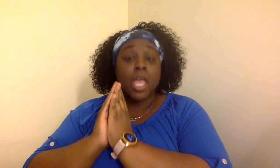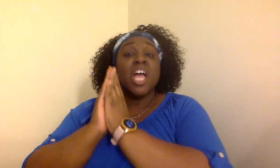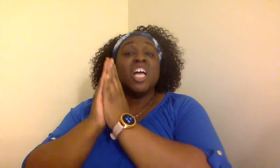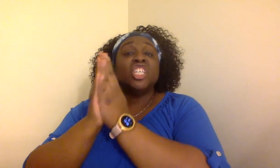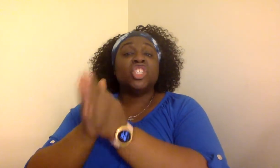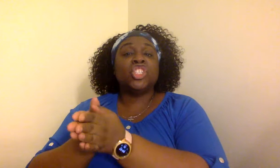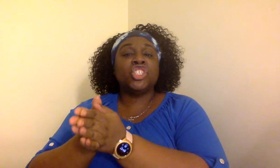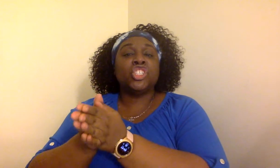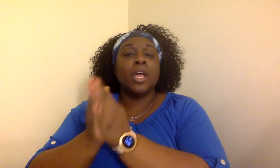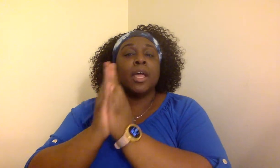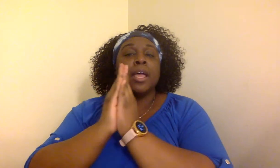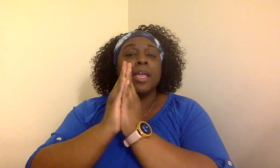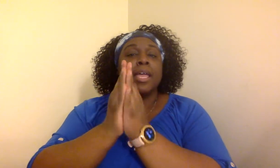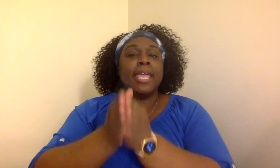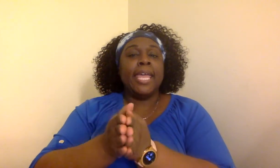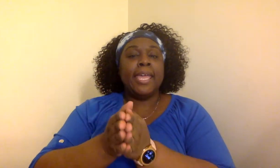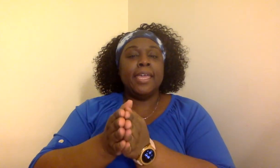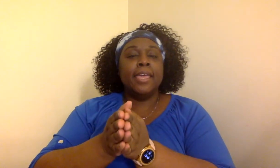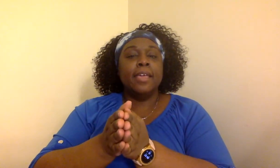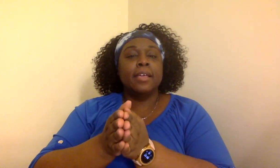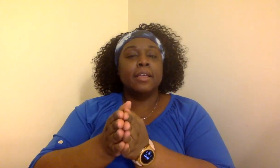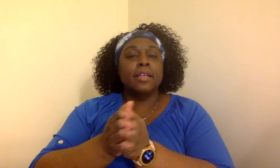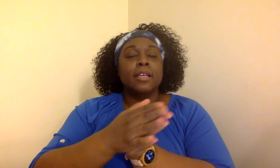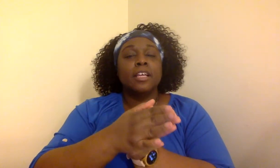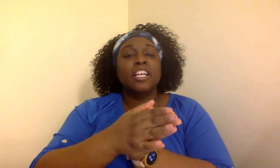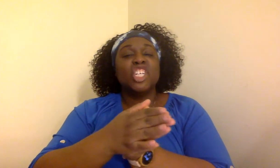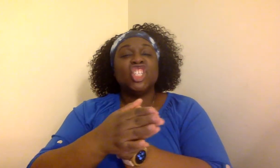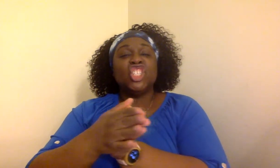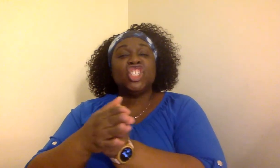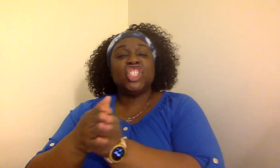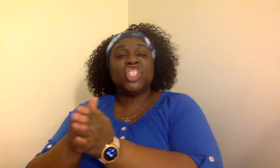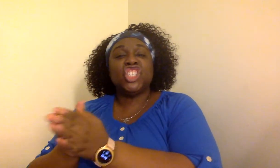Sh, E, she.